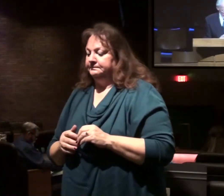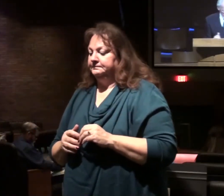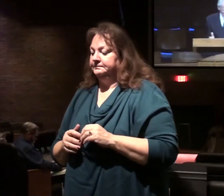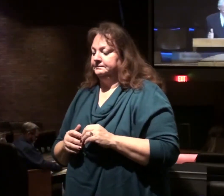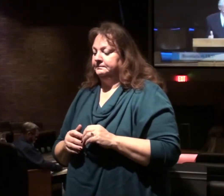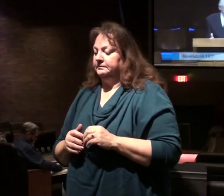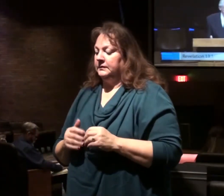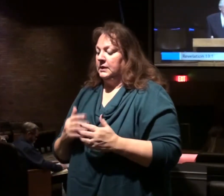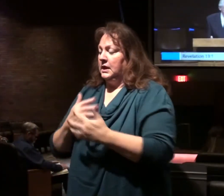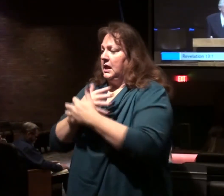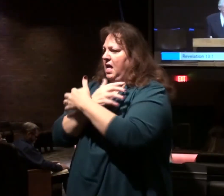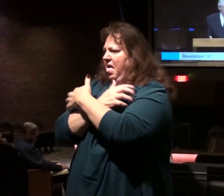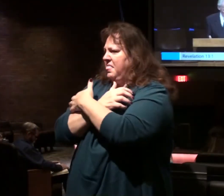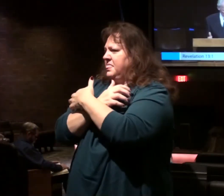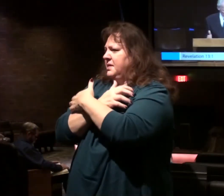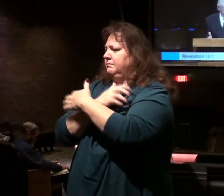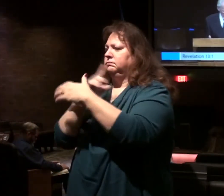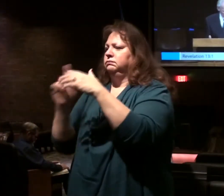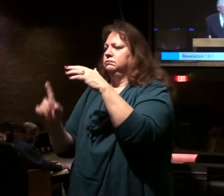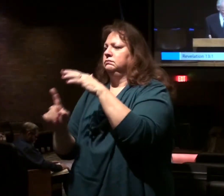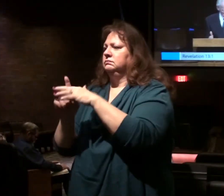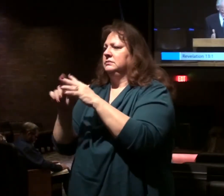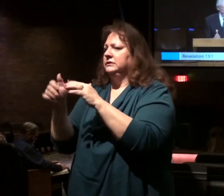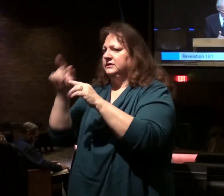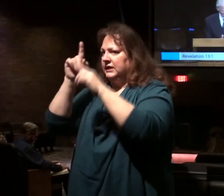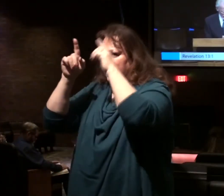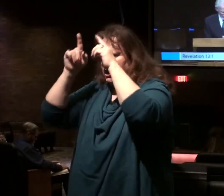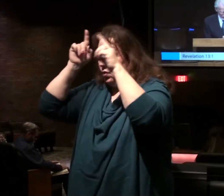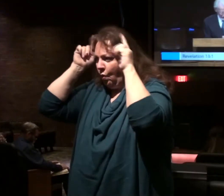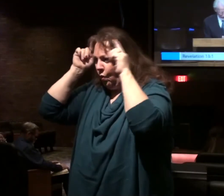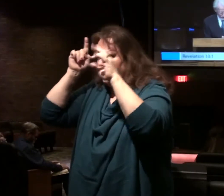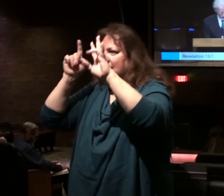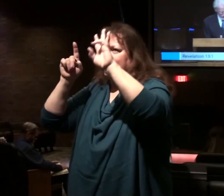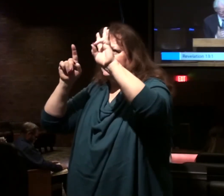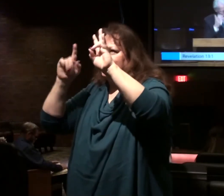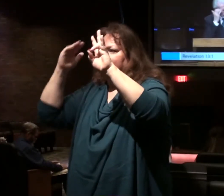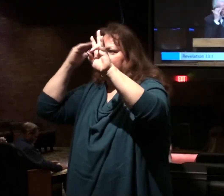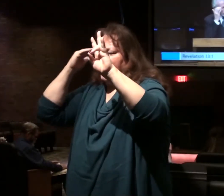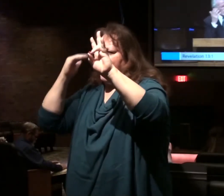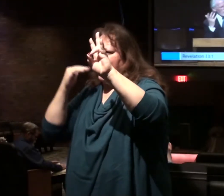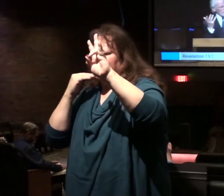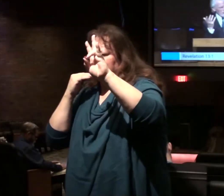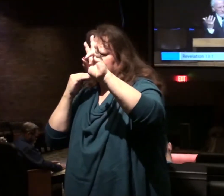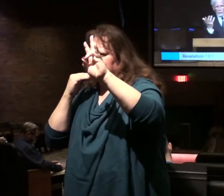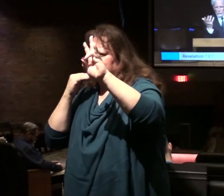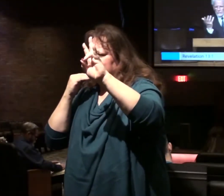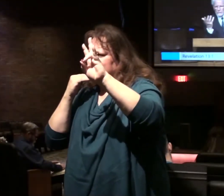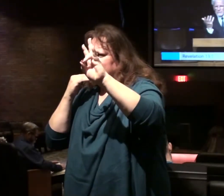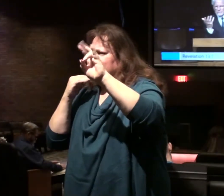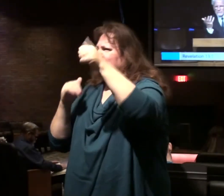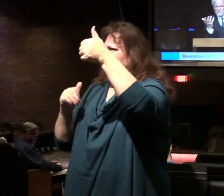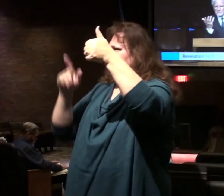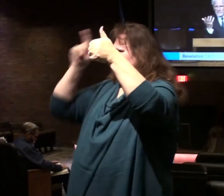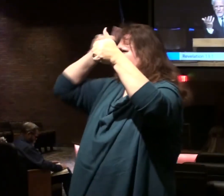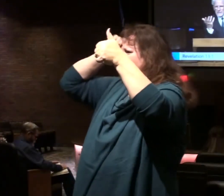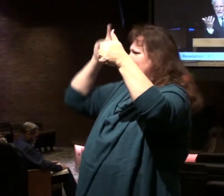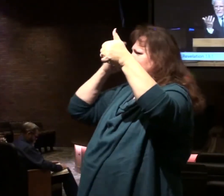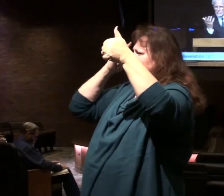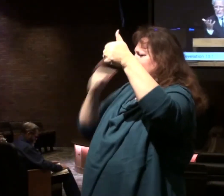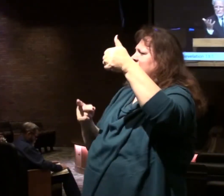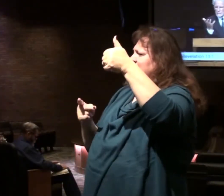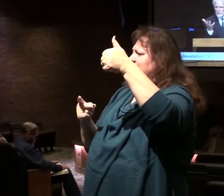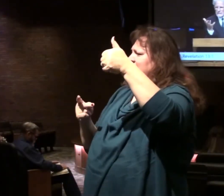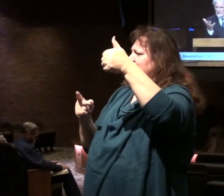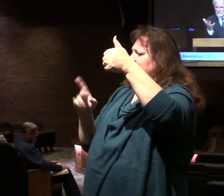the beast coming up out of the sea, having ten horns and seven heads, now we've seen the ten horns in